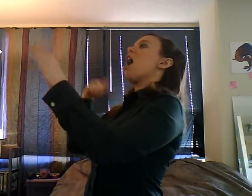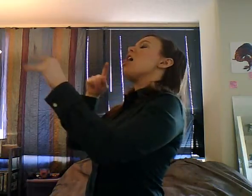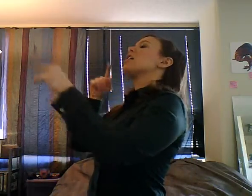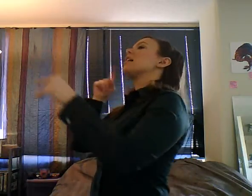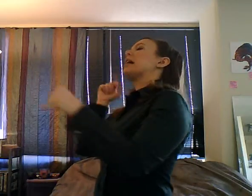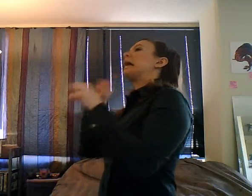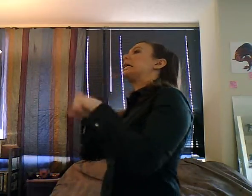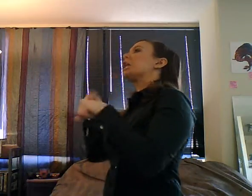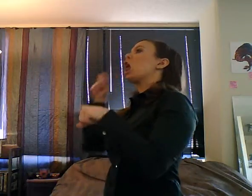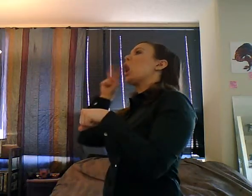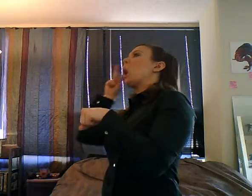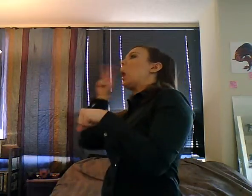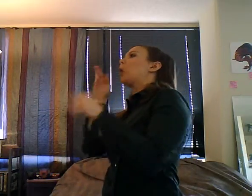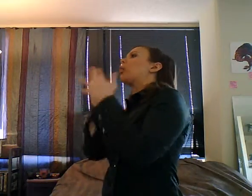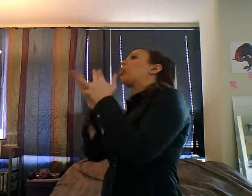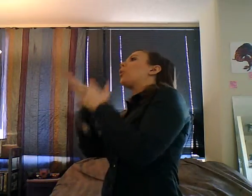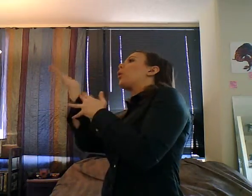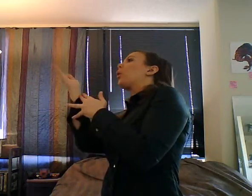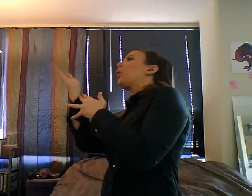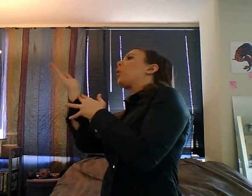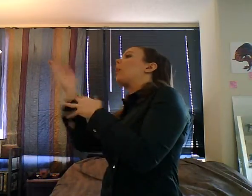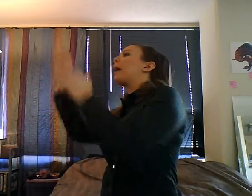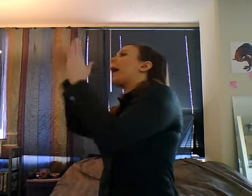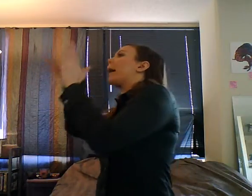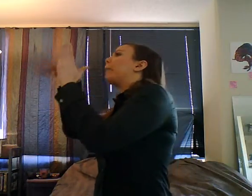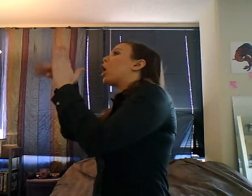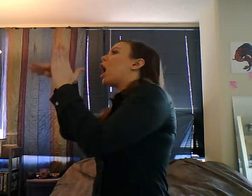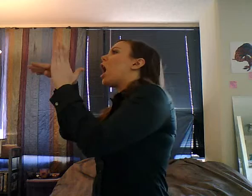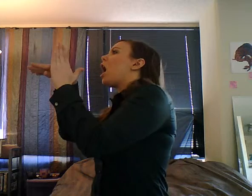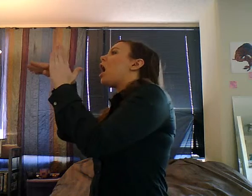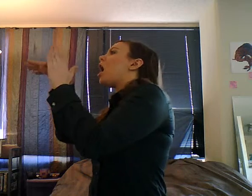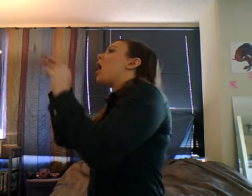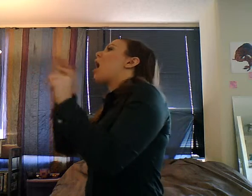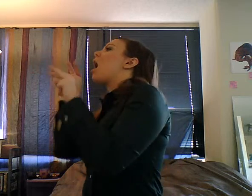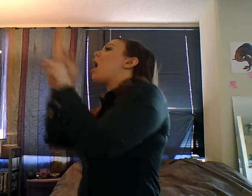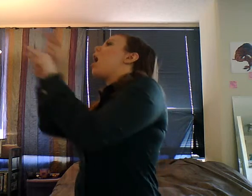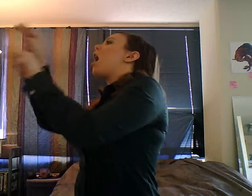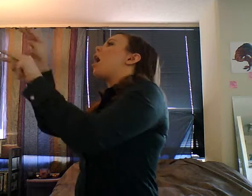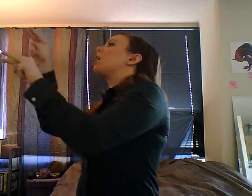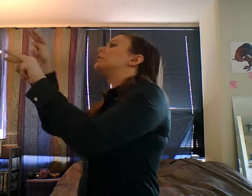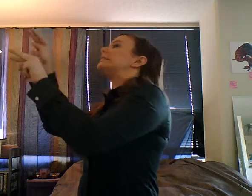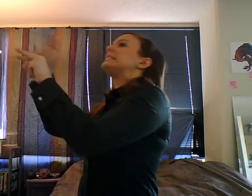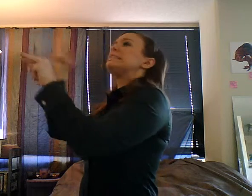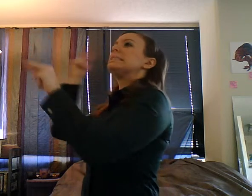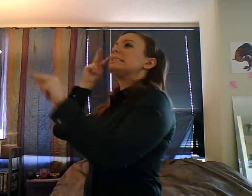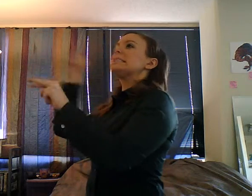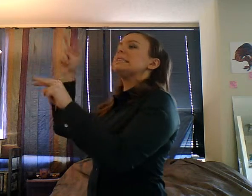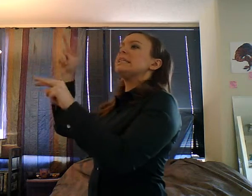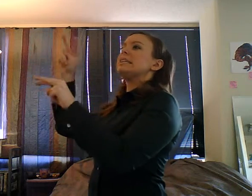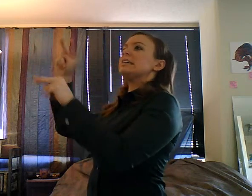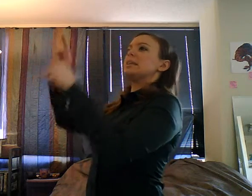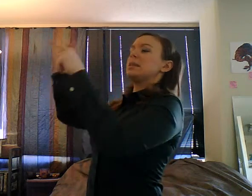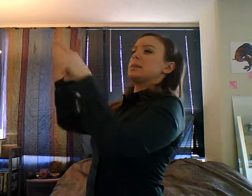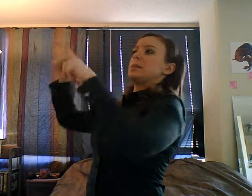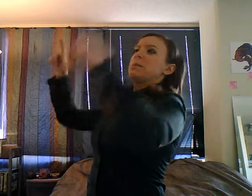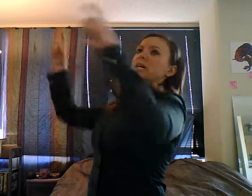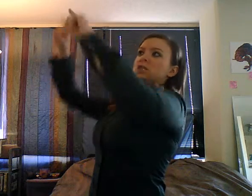And then when we went to leave, everyone was, like, stuck on a ball. Every time we tried to go somewhere, they'd be like, you can't go out this way, but it just